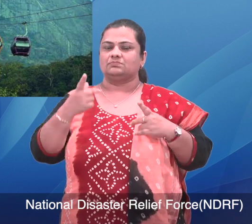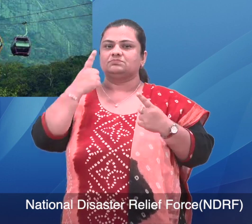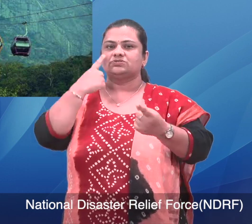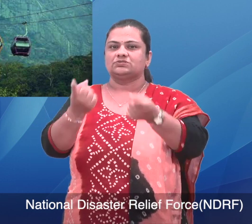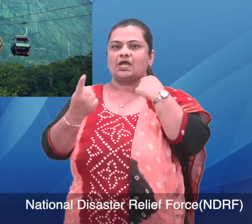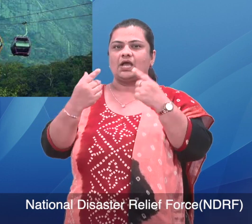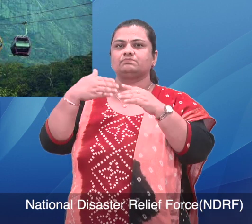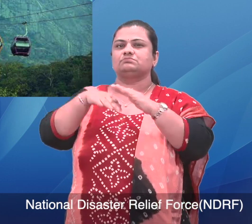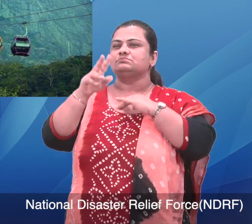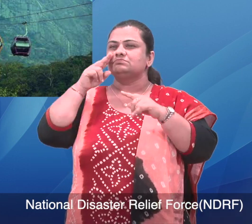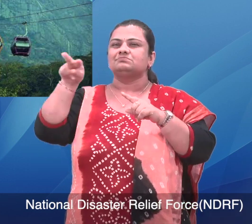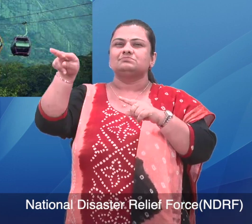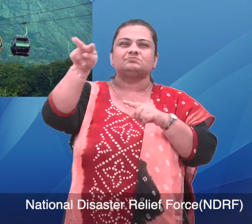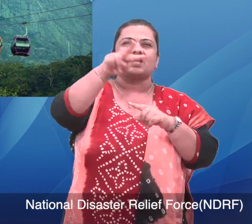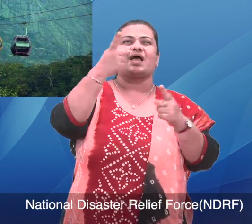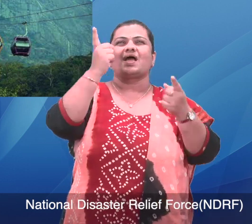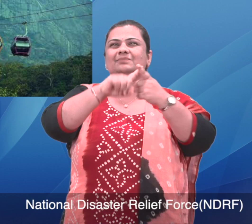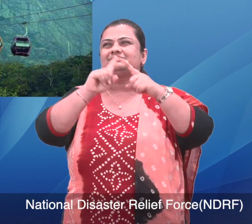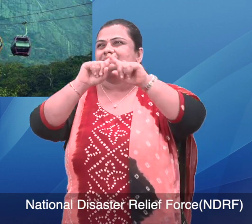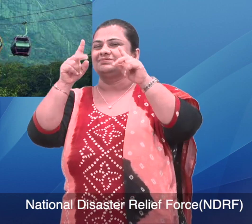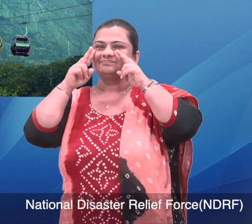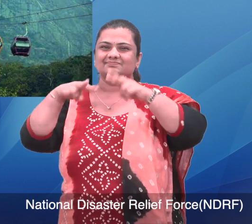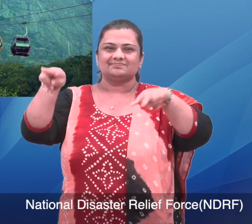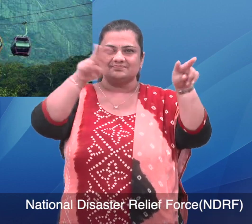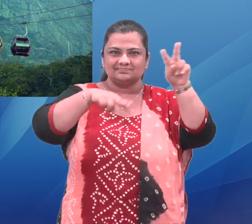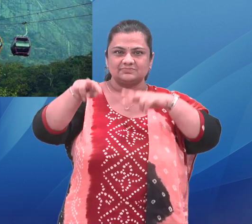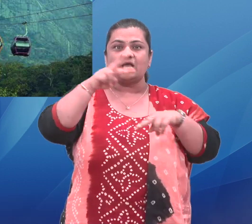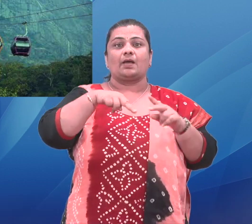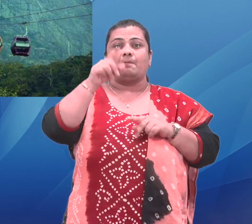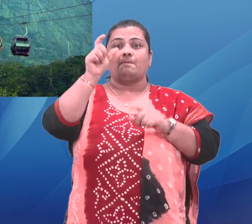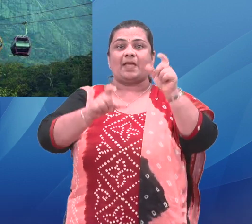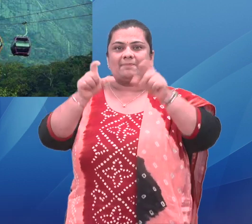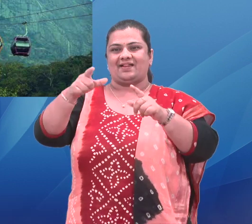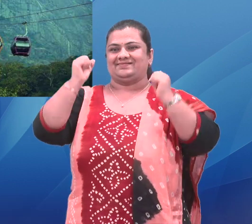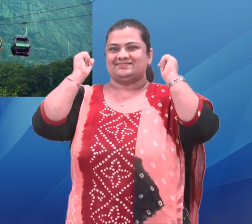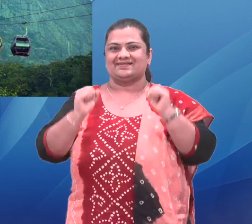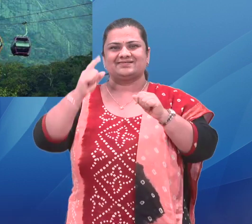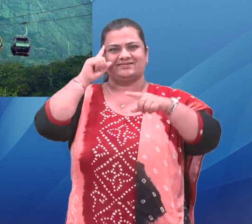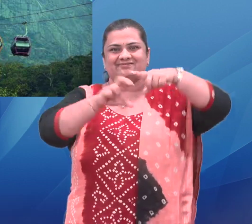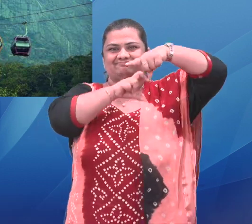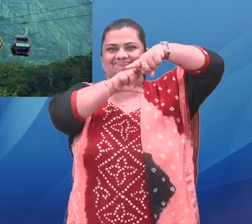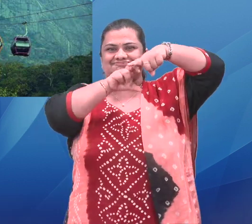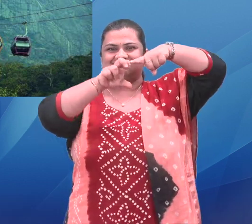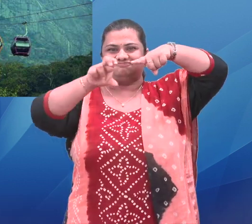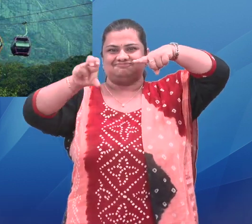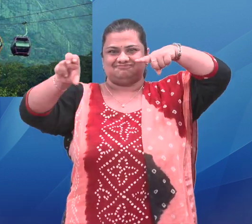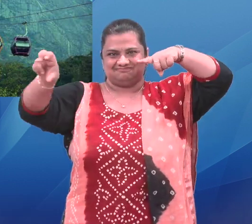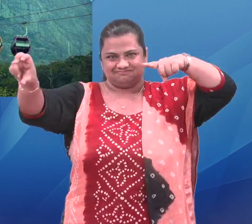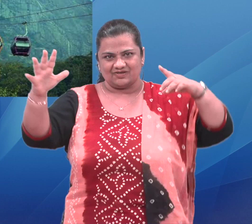ropeway systems to find possible security flaws in them. The move comes against the backdrop of at least three